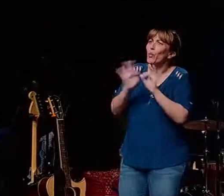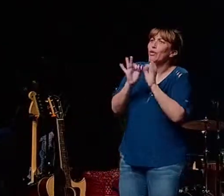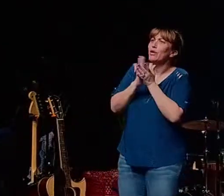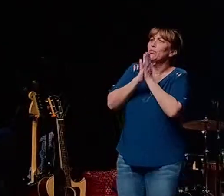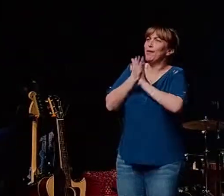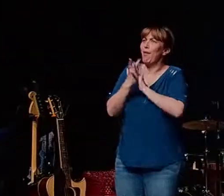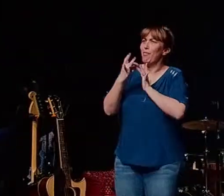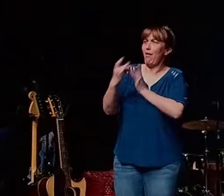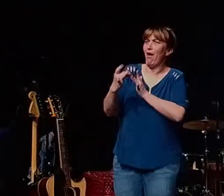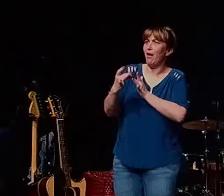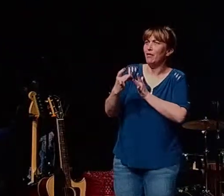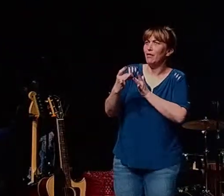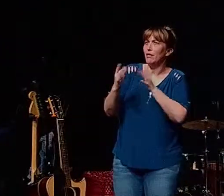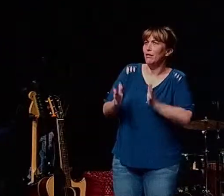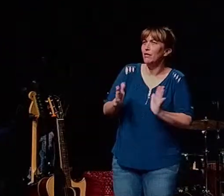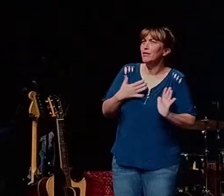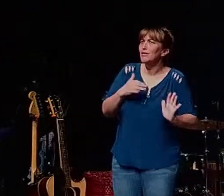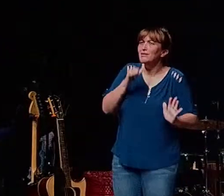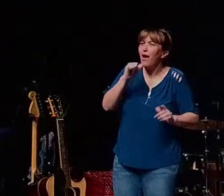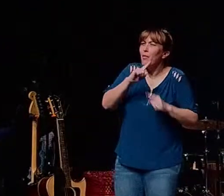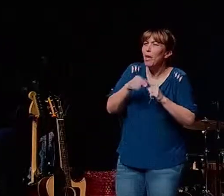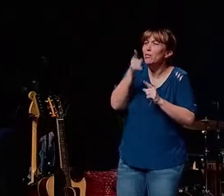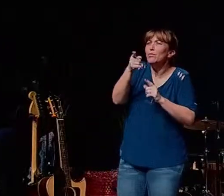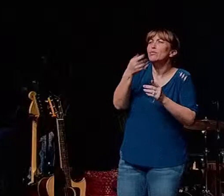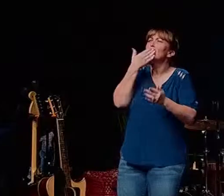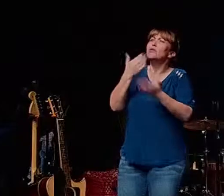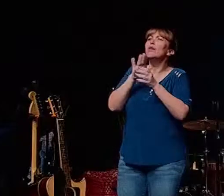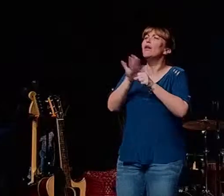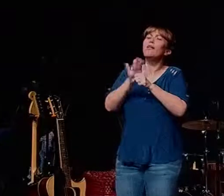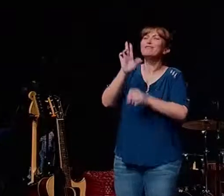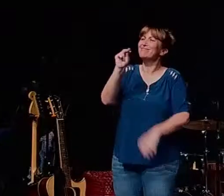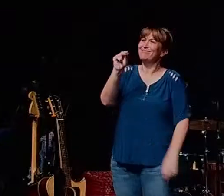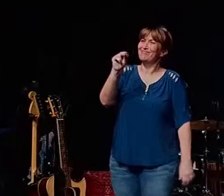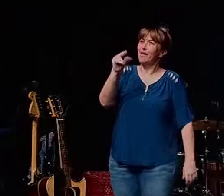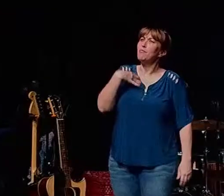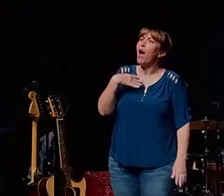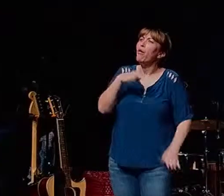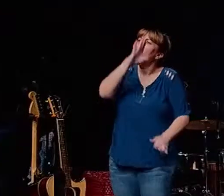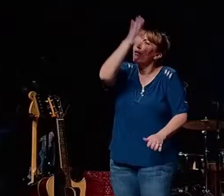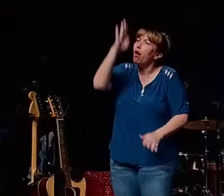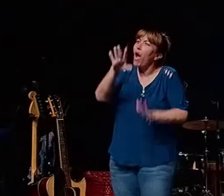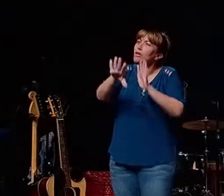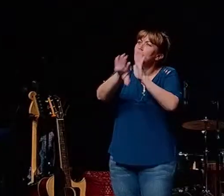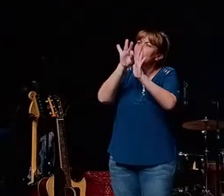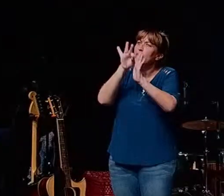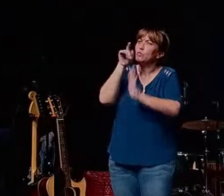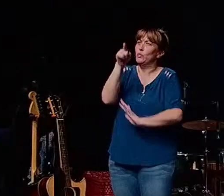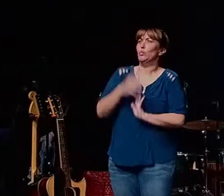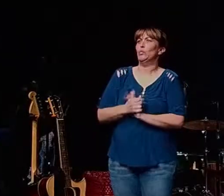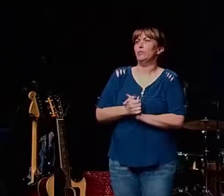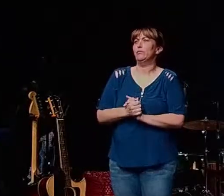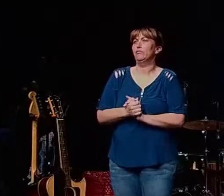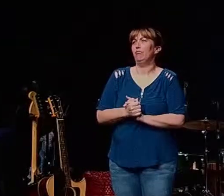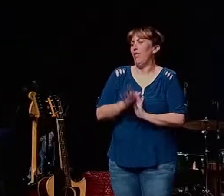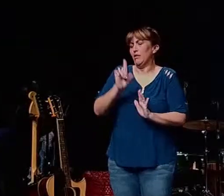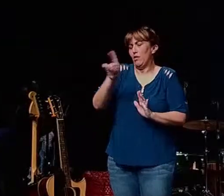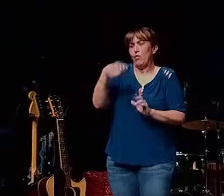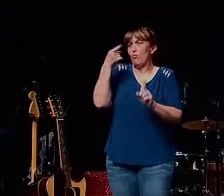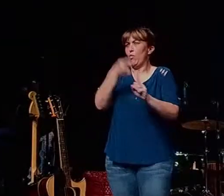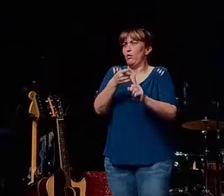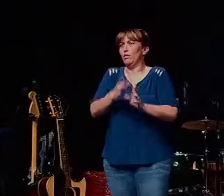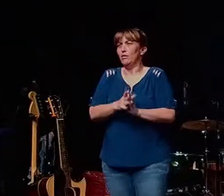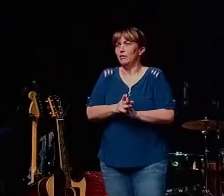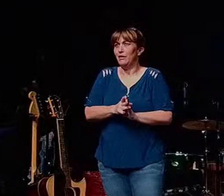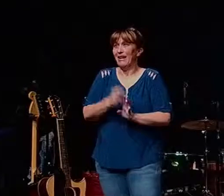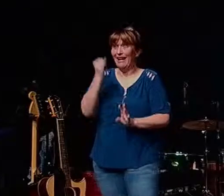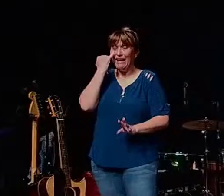it's not really about you being good enough it's about god choosing you that is all there is to it and my question to you is